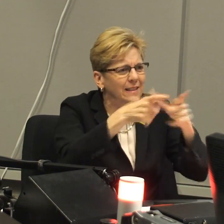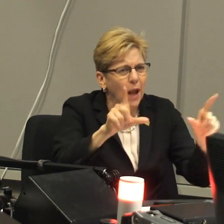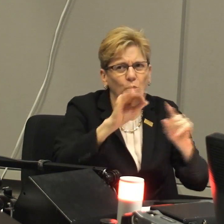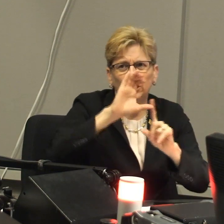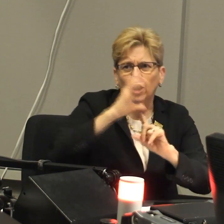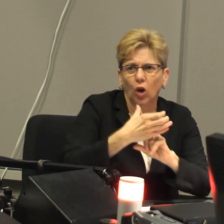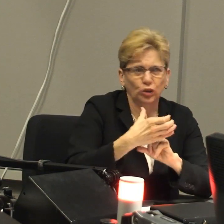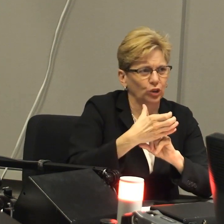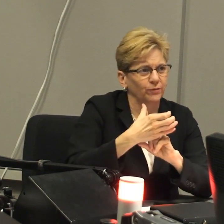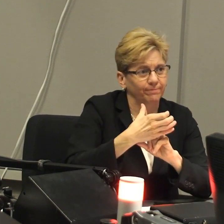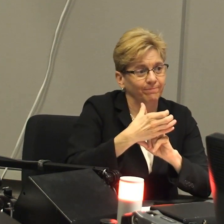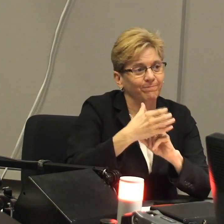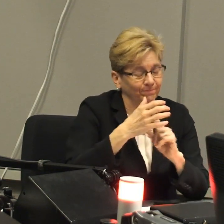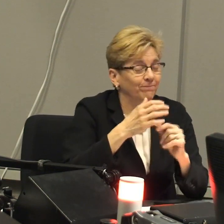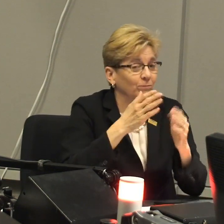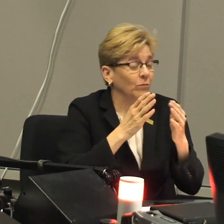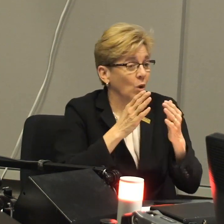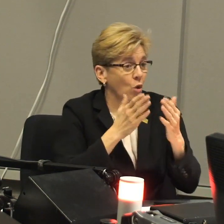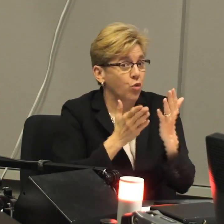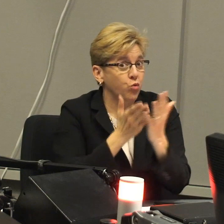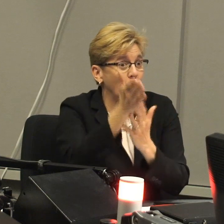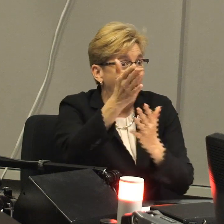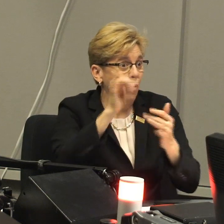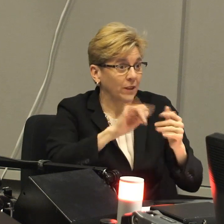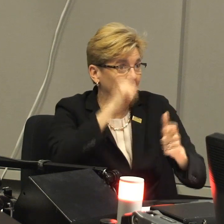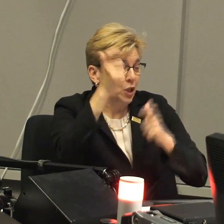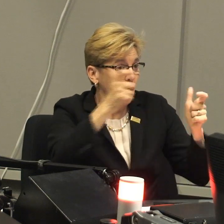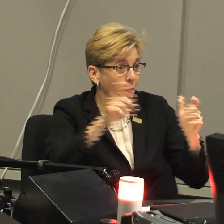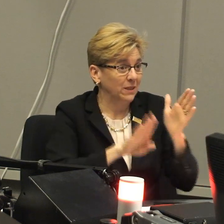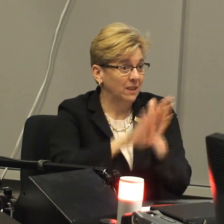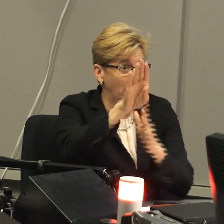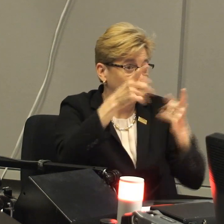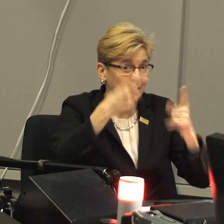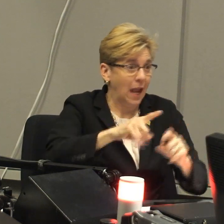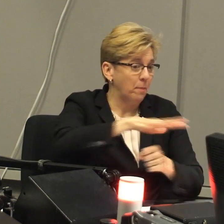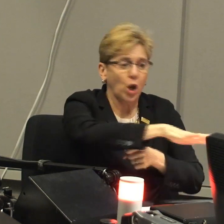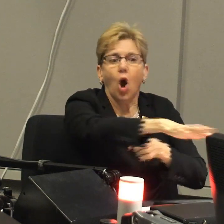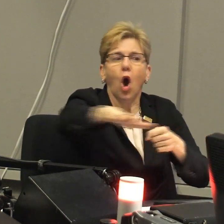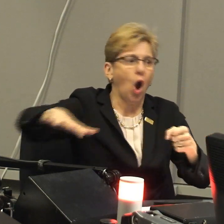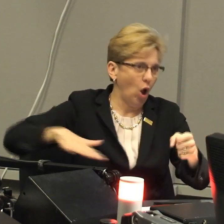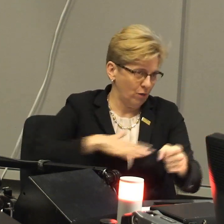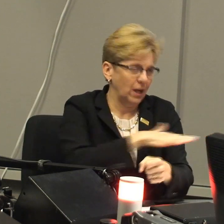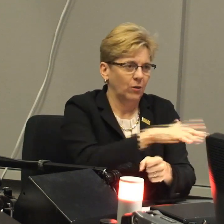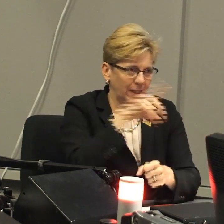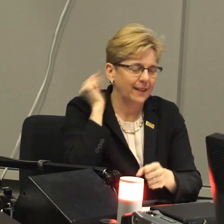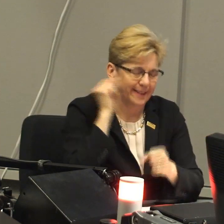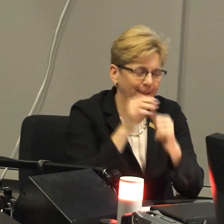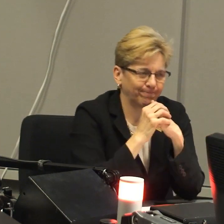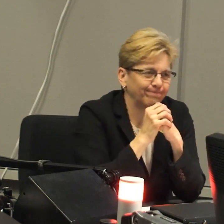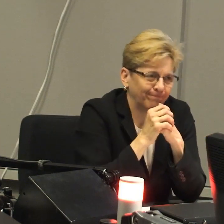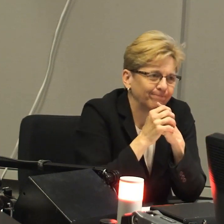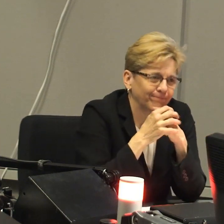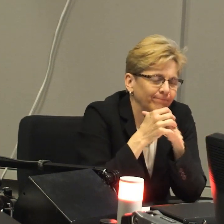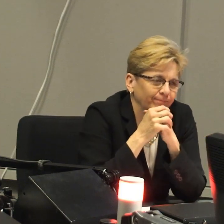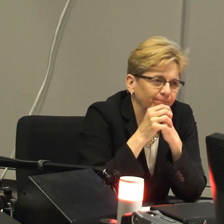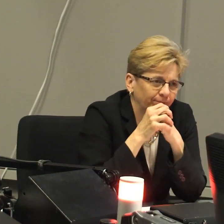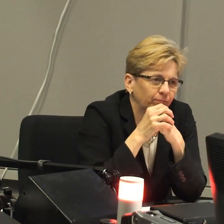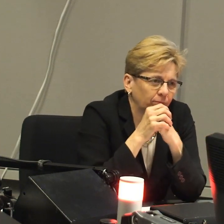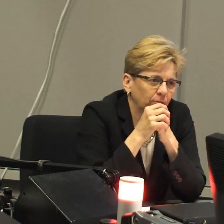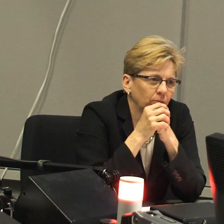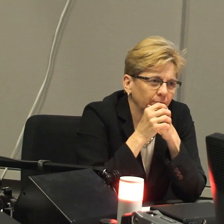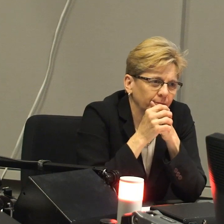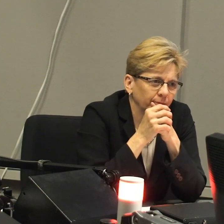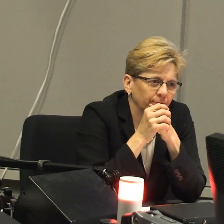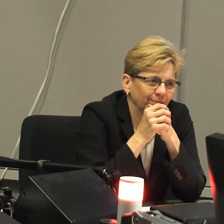sure that we're preserving our language and our culture throughout this, you know, enormous development that's happening all around Gallaudet.